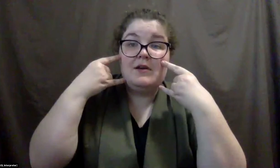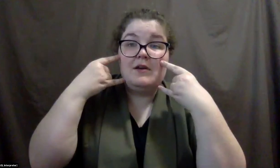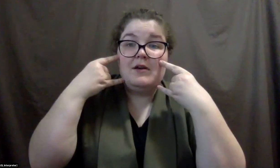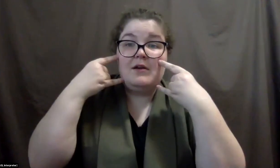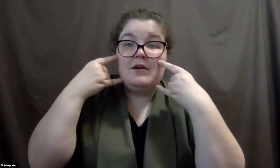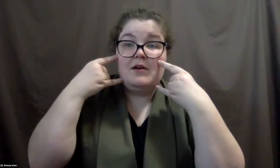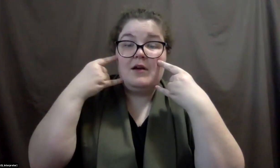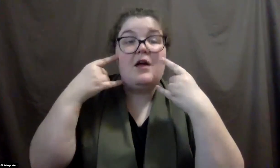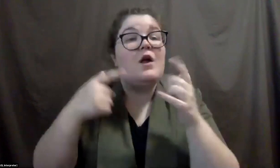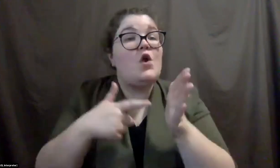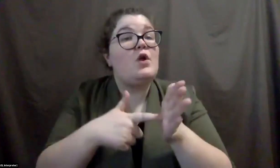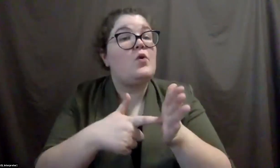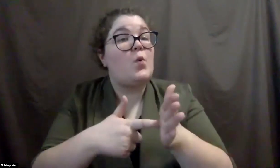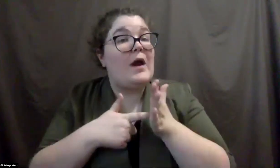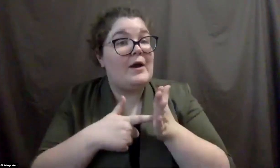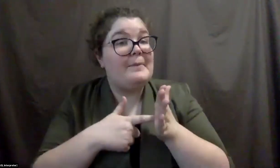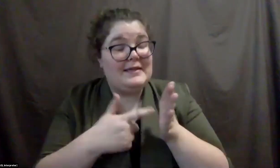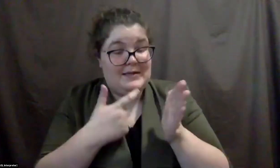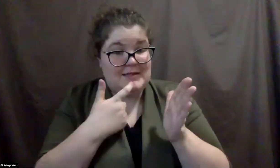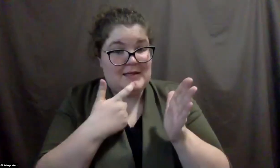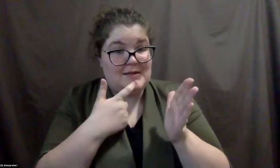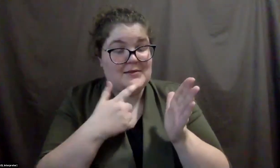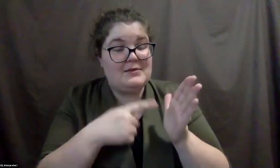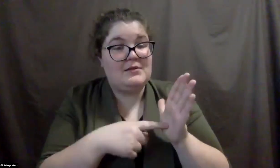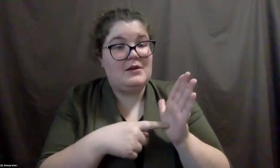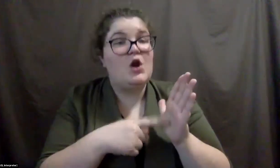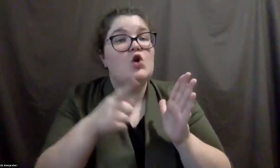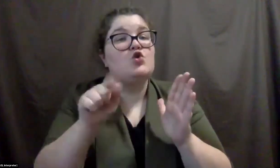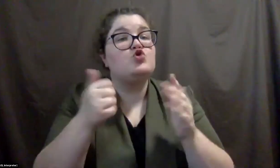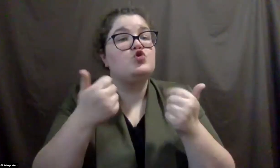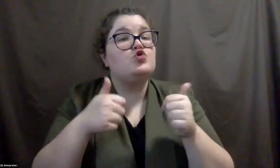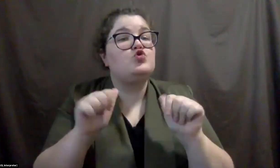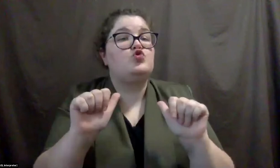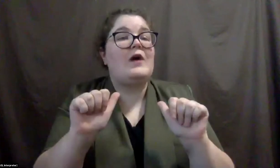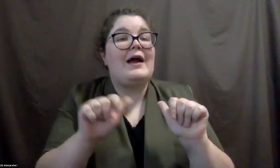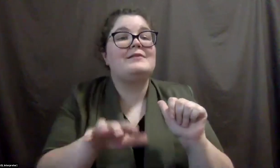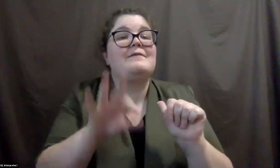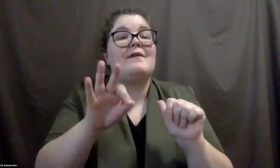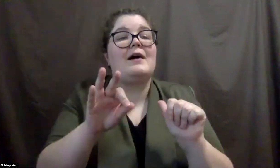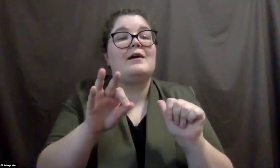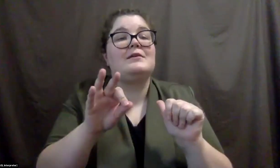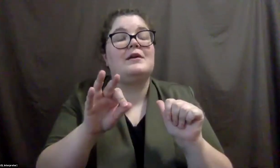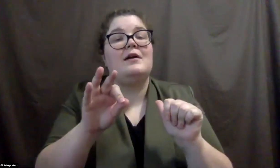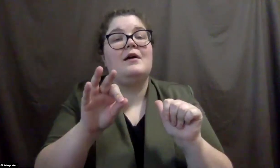the, the requirement is that, that, uh, you should try to, you really need to find a way to still meet their needs,